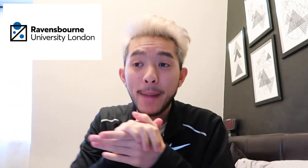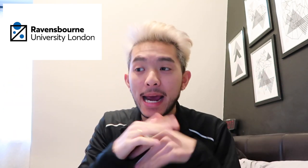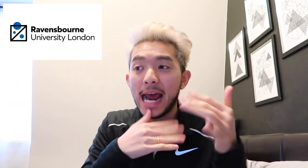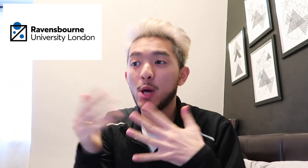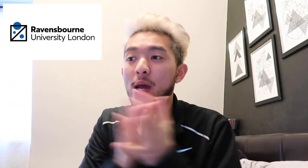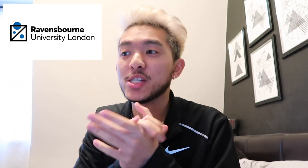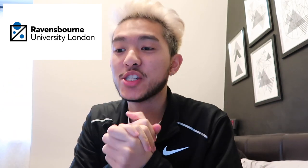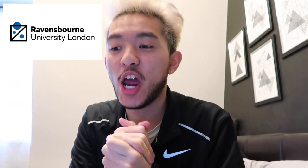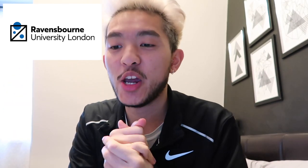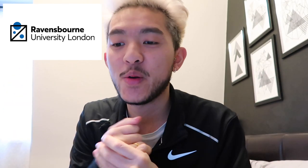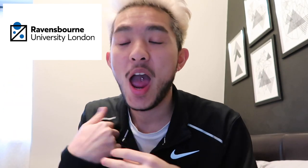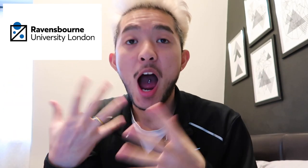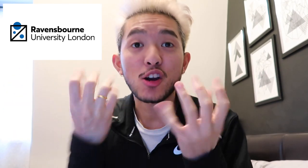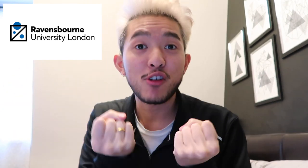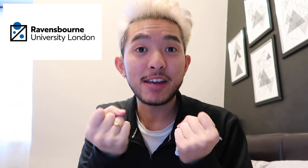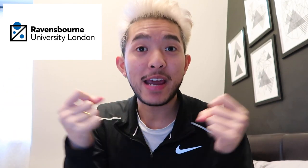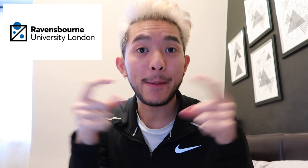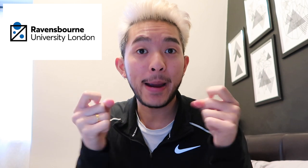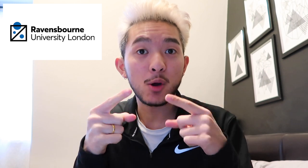6. 6. 5. 7. 7.